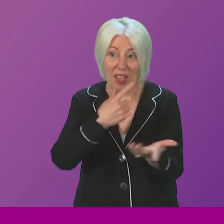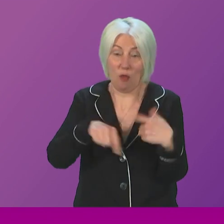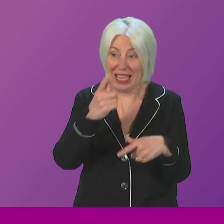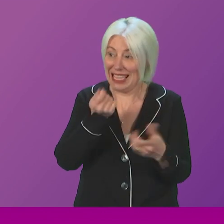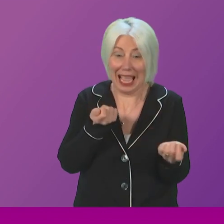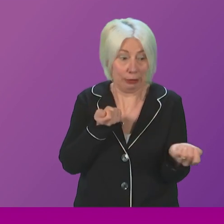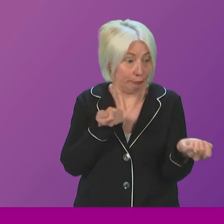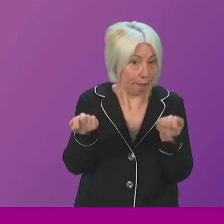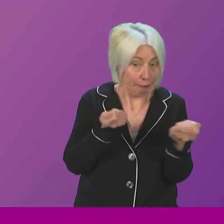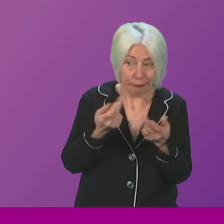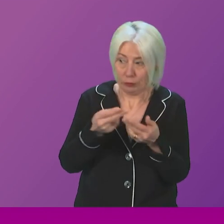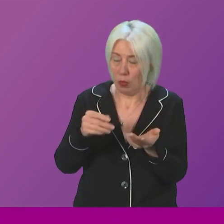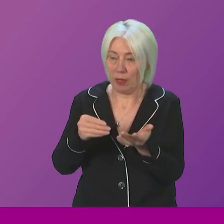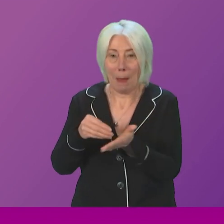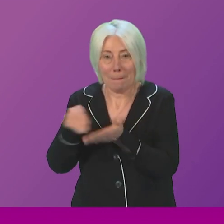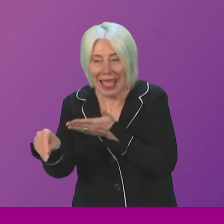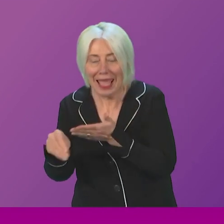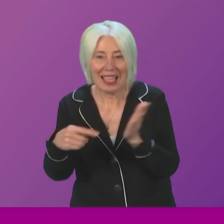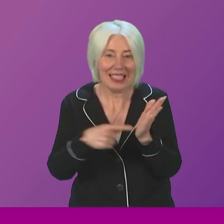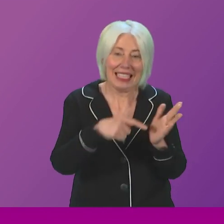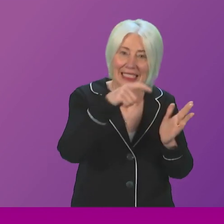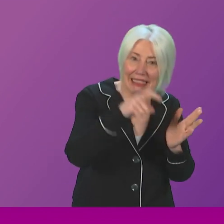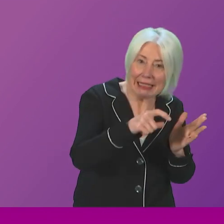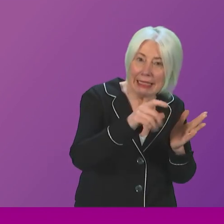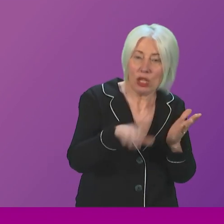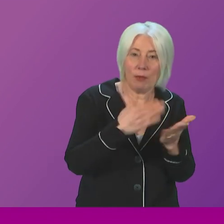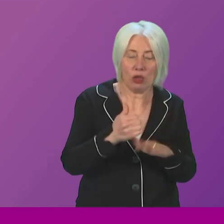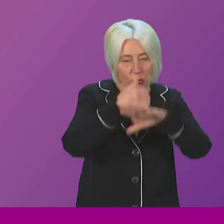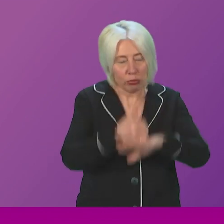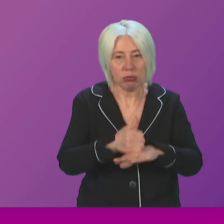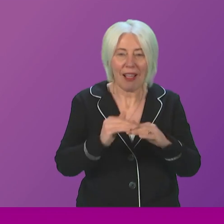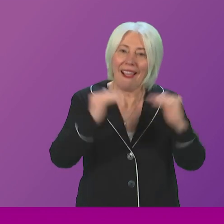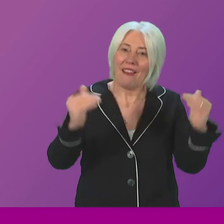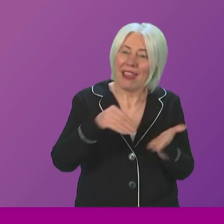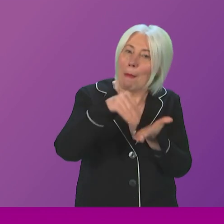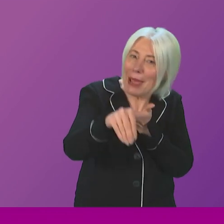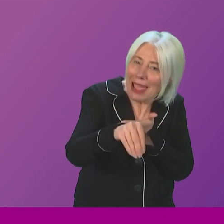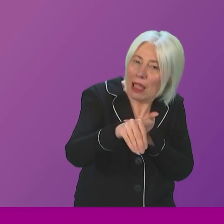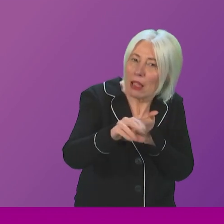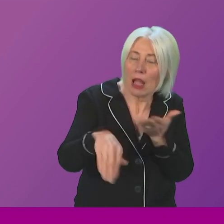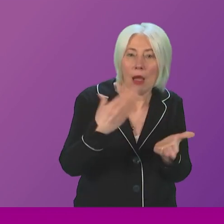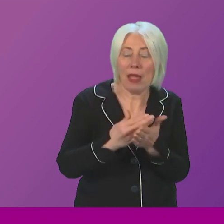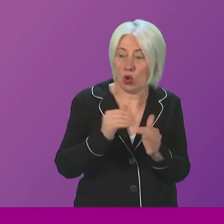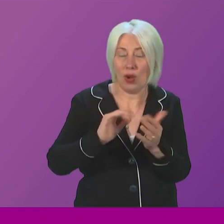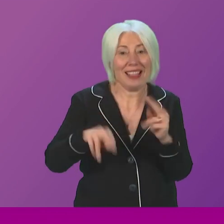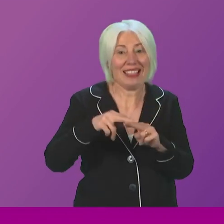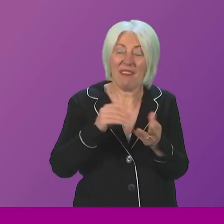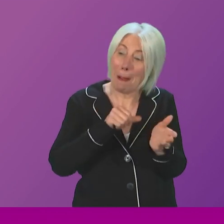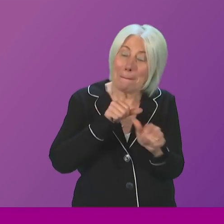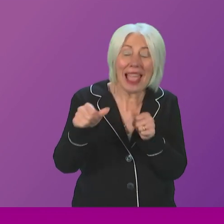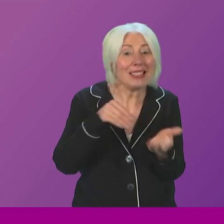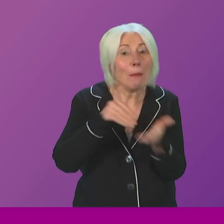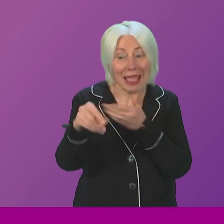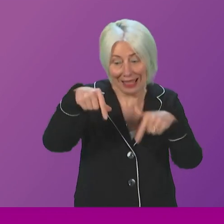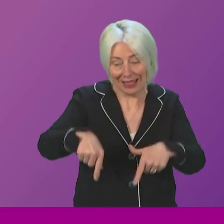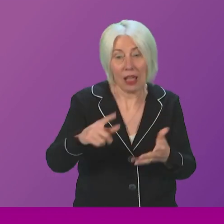over pay, over terms and conditions, that we're embedding fair pay, that we're ensuring that our staff are some of the best paid in the UK. We will do that, for